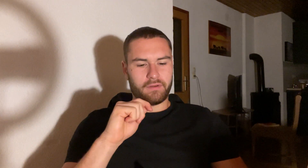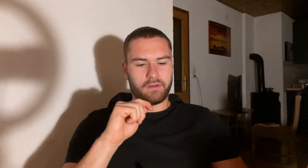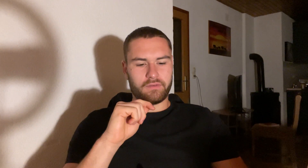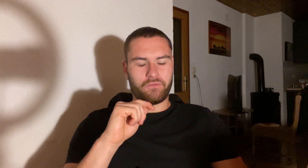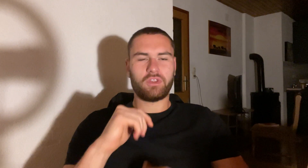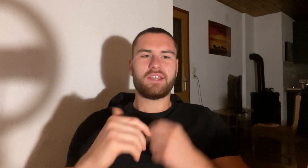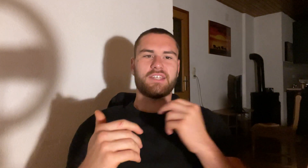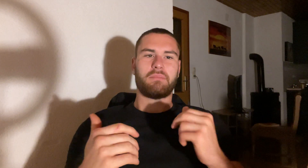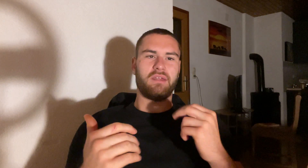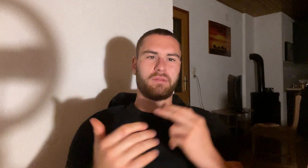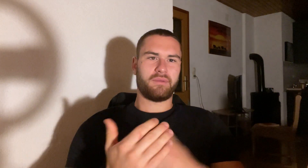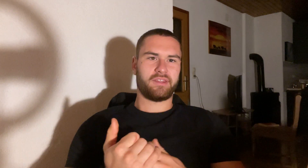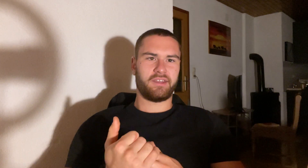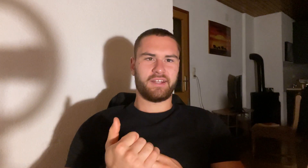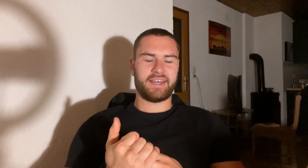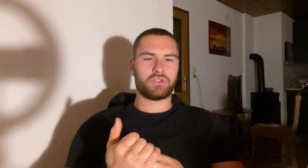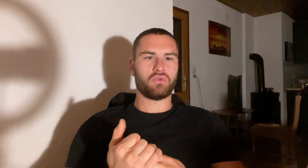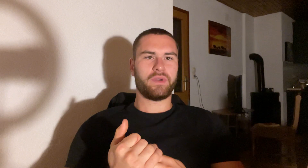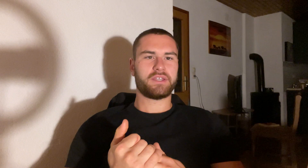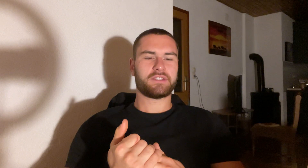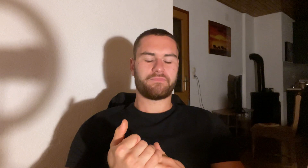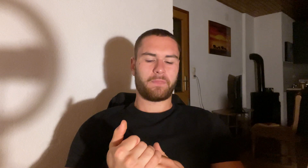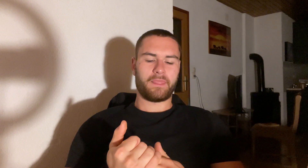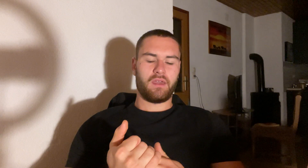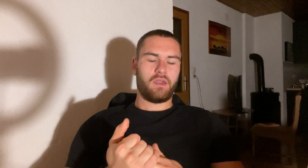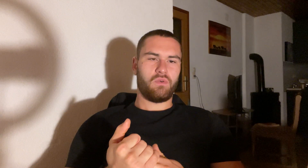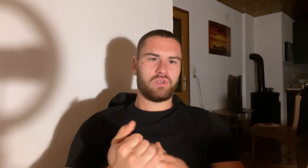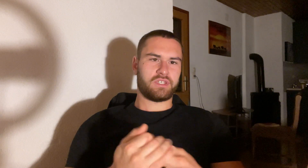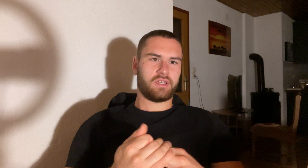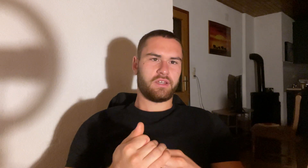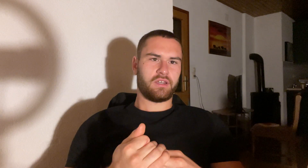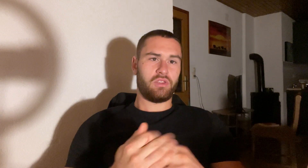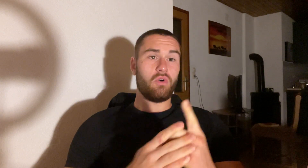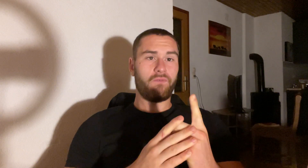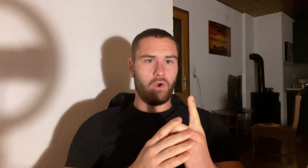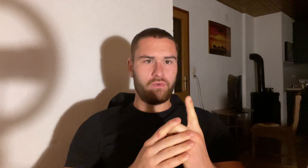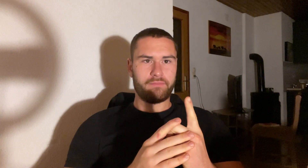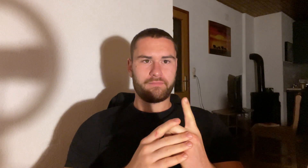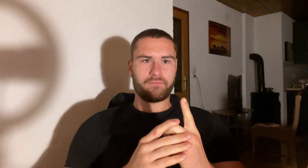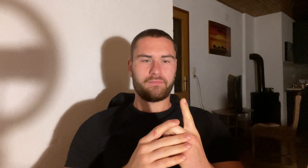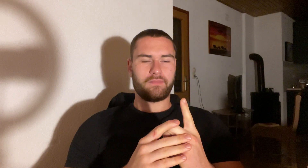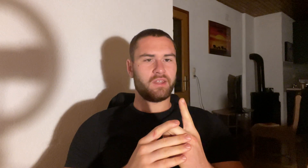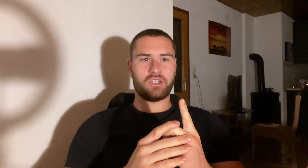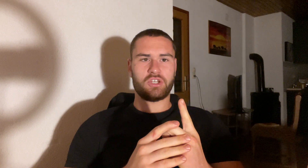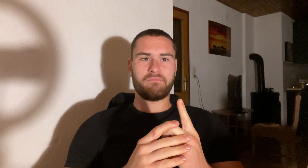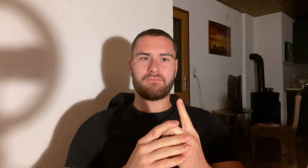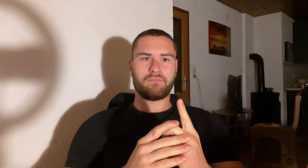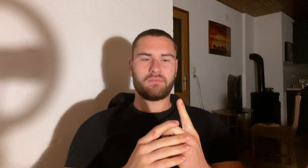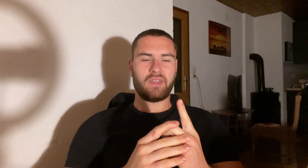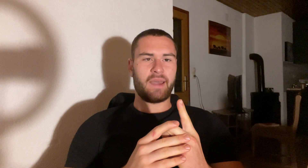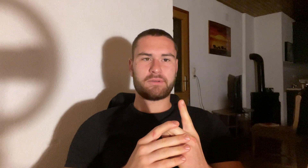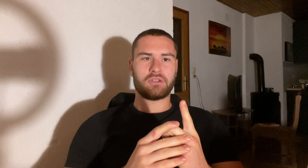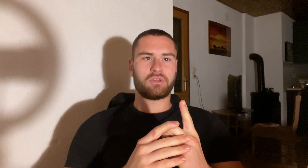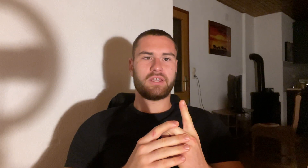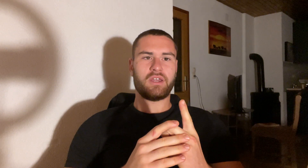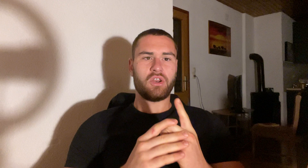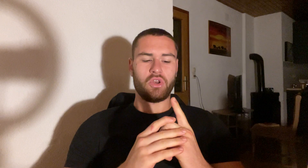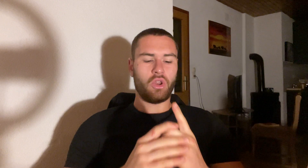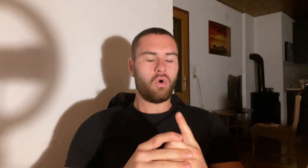Few things I've been implementing in the last two weeks was no phone in a gym. Absolutely no